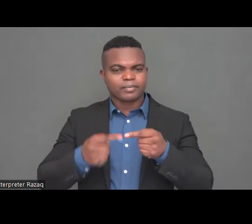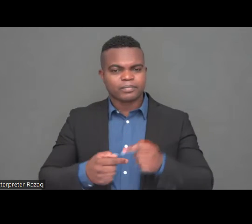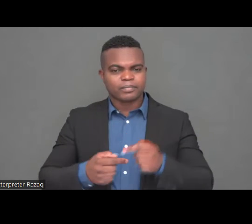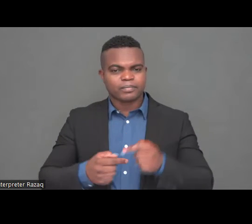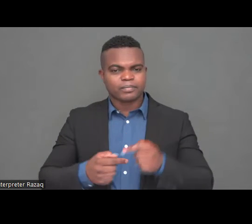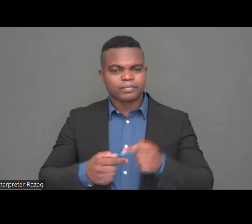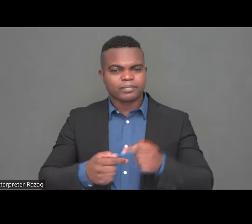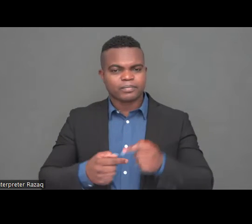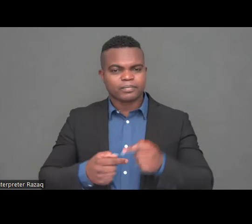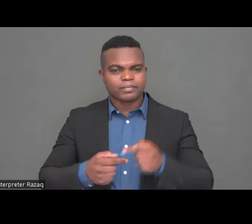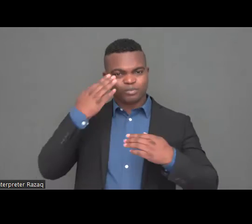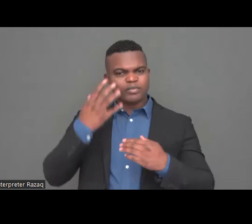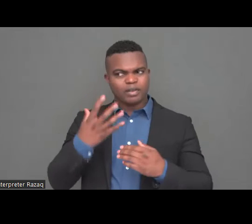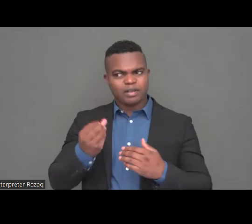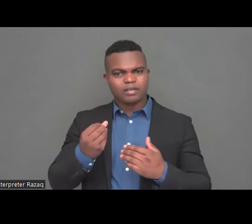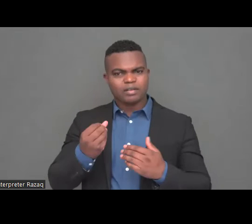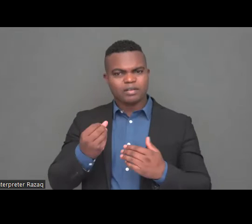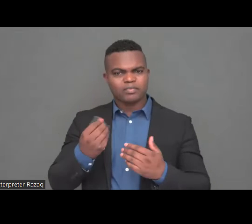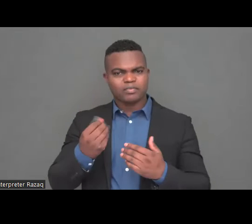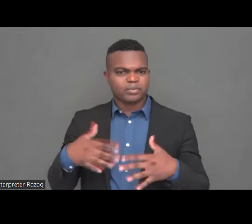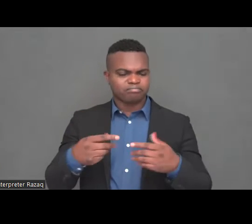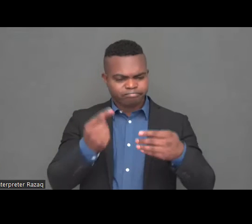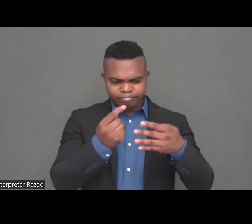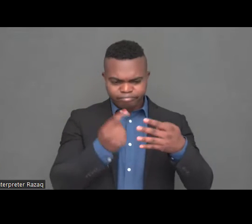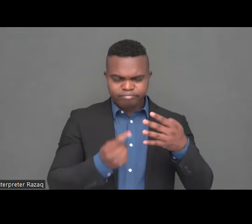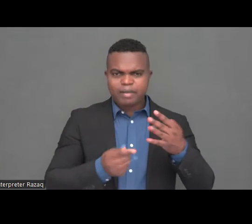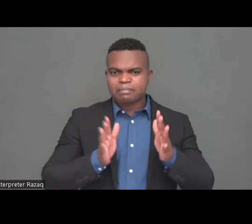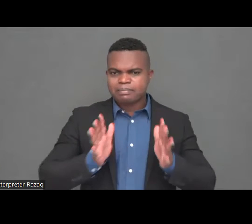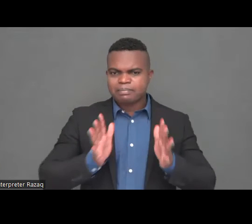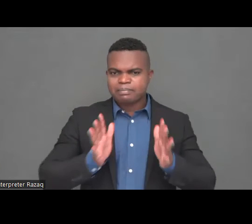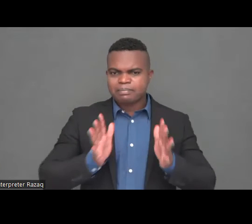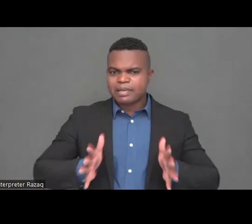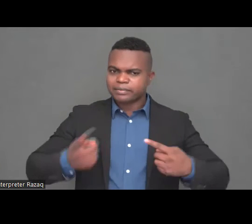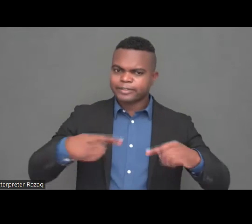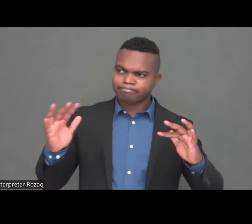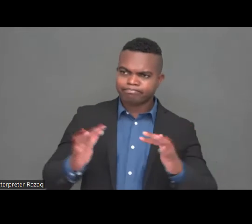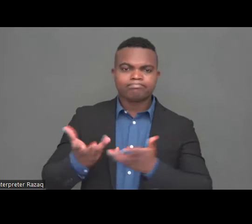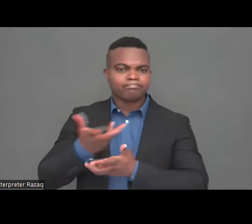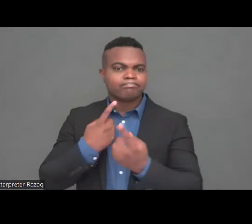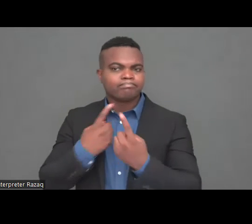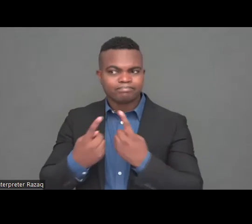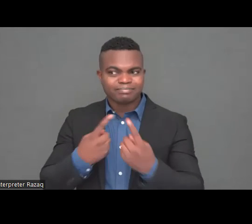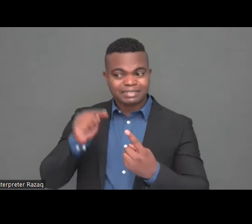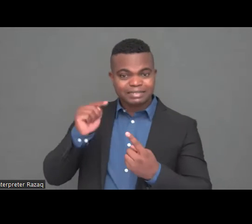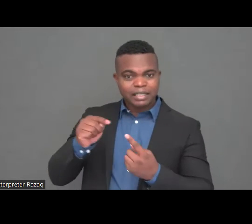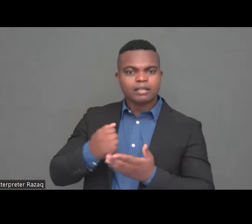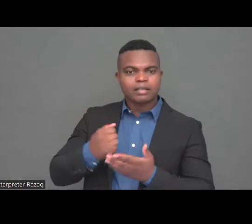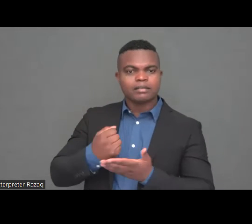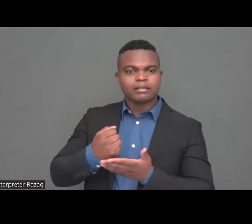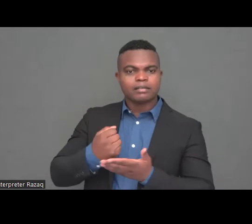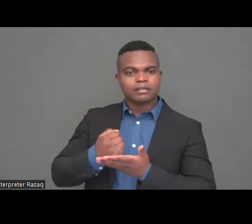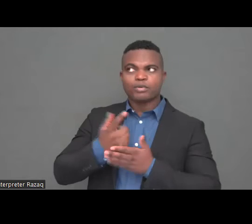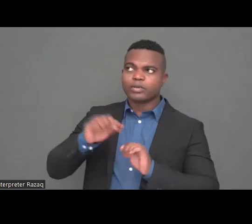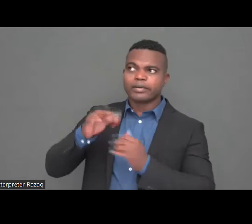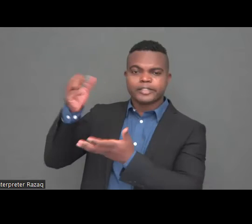aid. And we know that a major part of that aid came from Europe